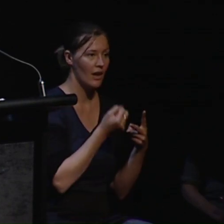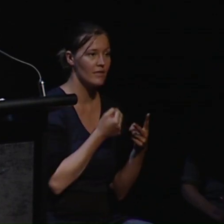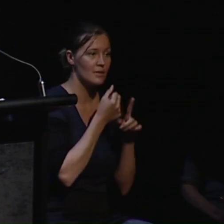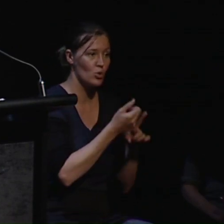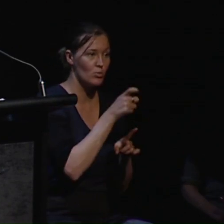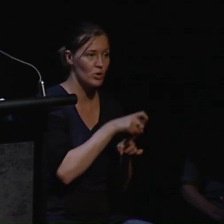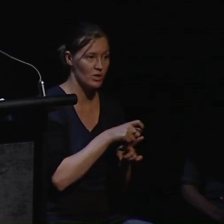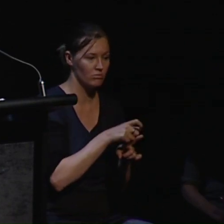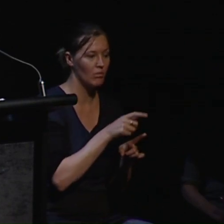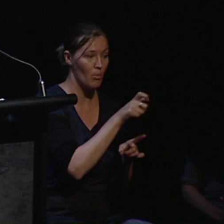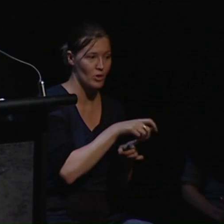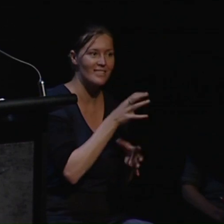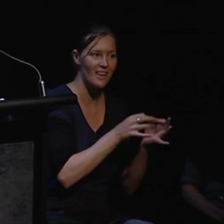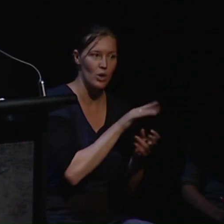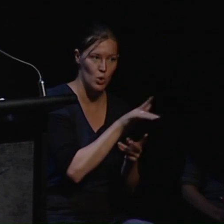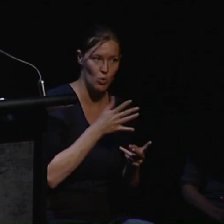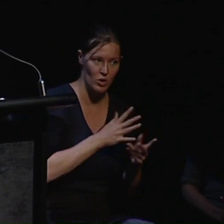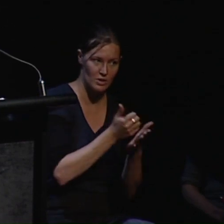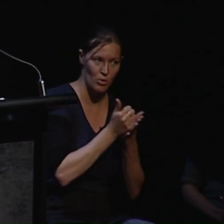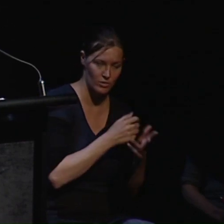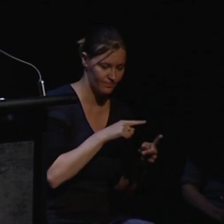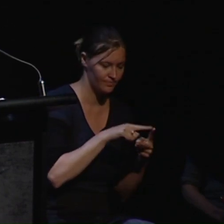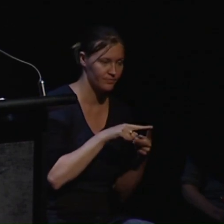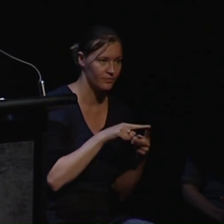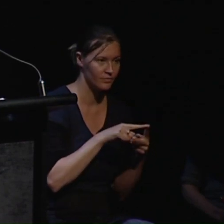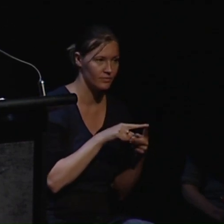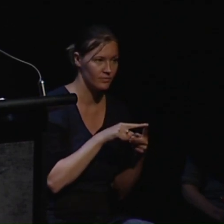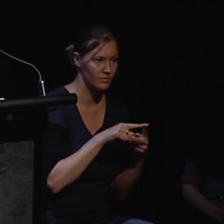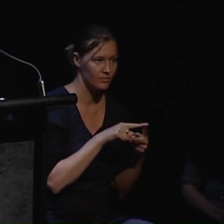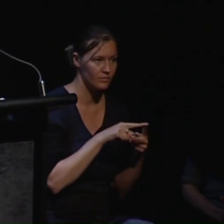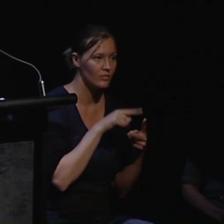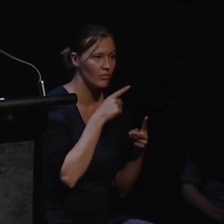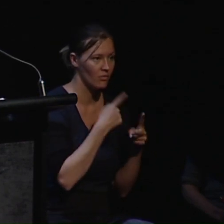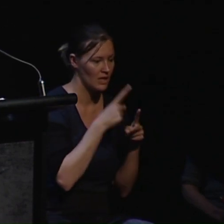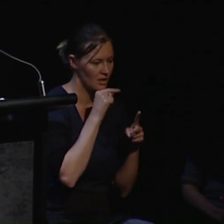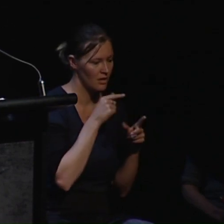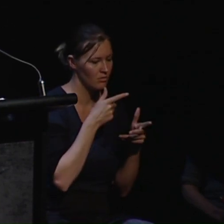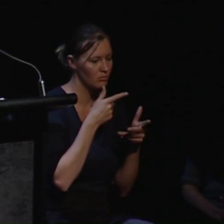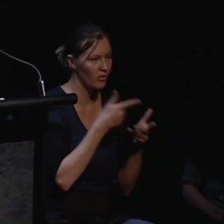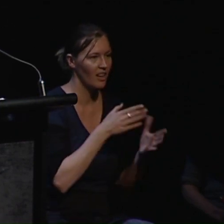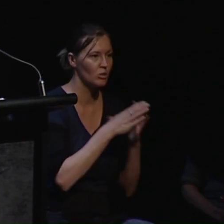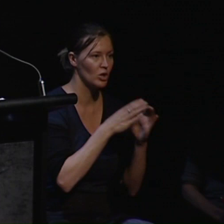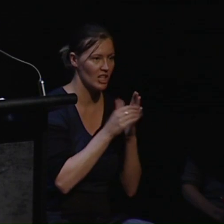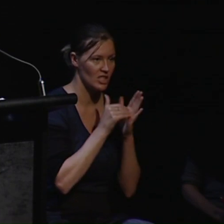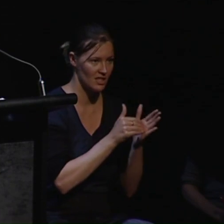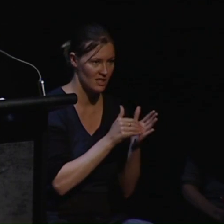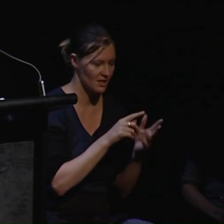choice who can play whatever role the person needs as well as giving communication assistance.